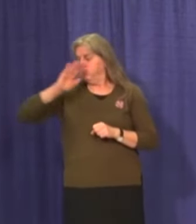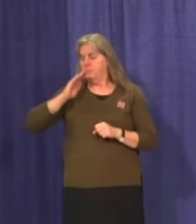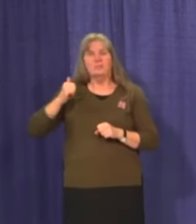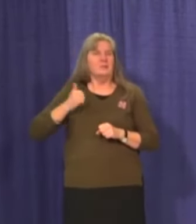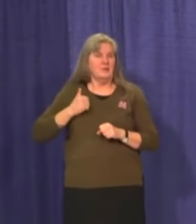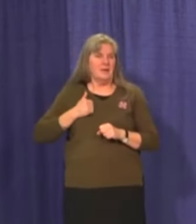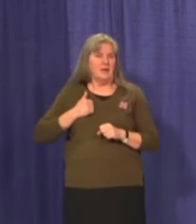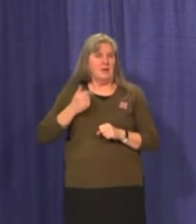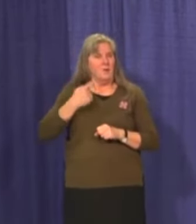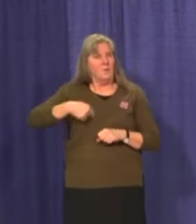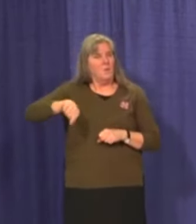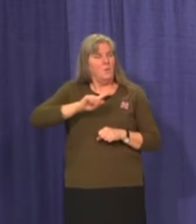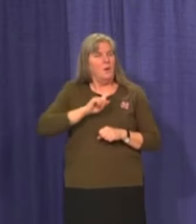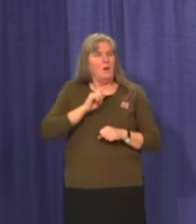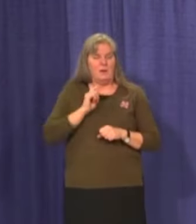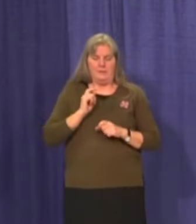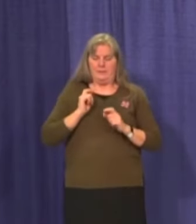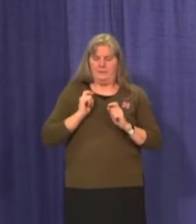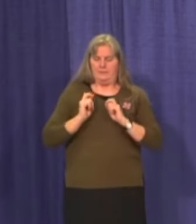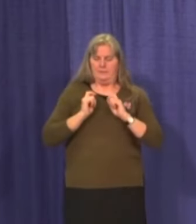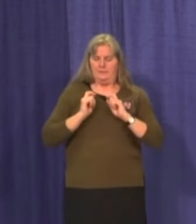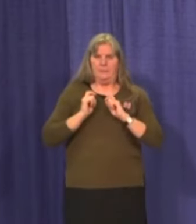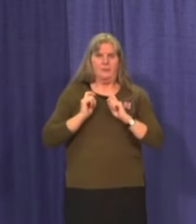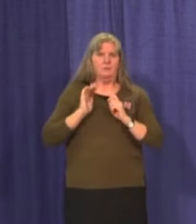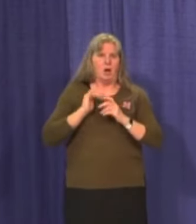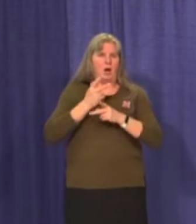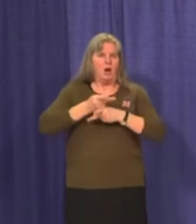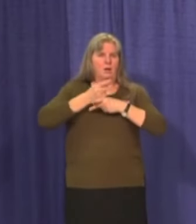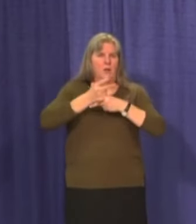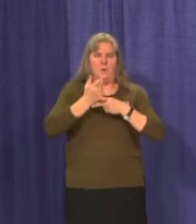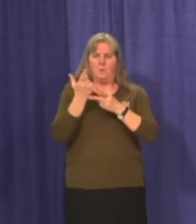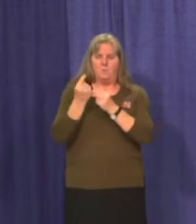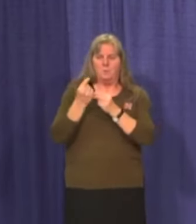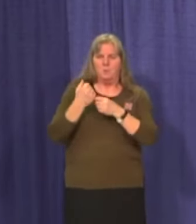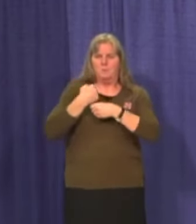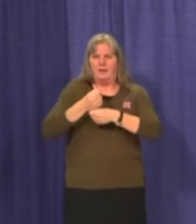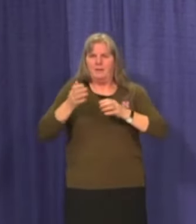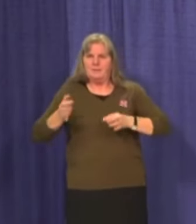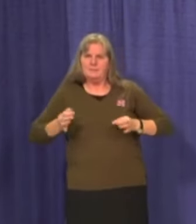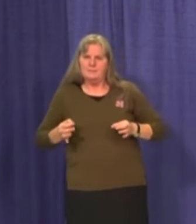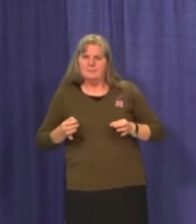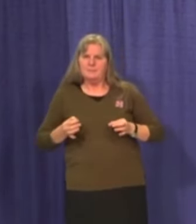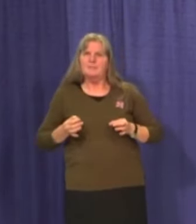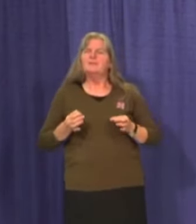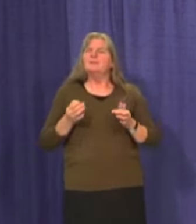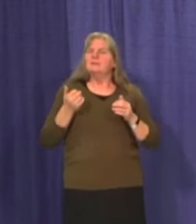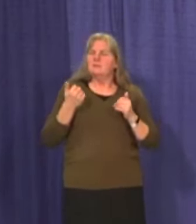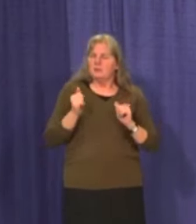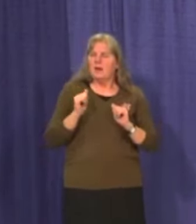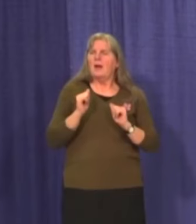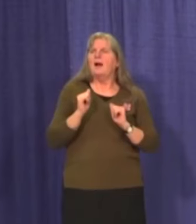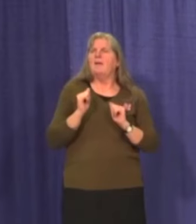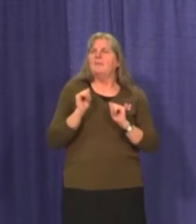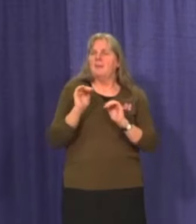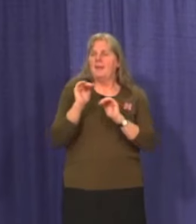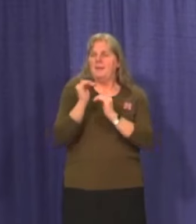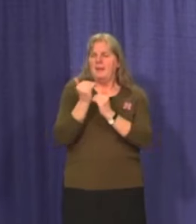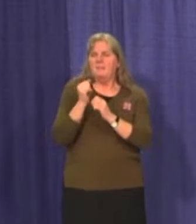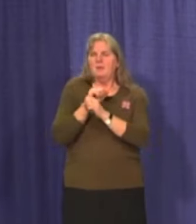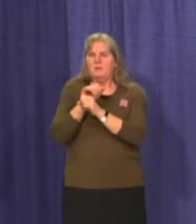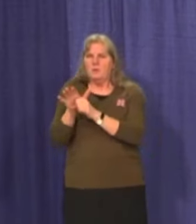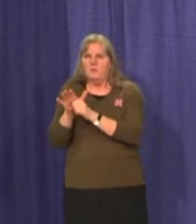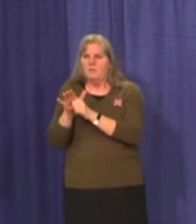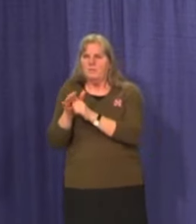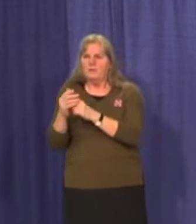reinforce and revise our protections so that we can live as well as possible while limiting the ability of COVID